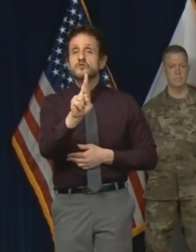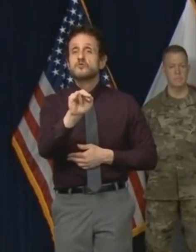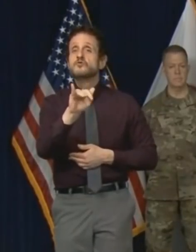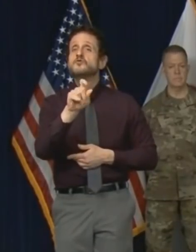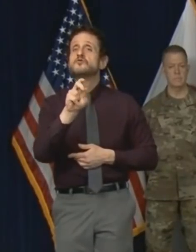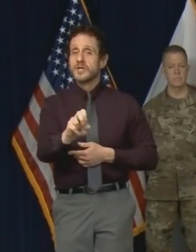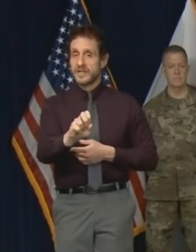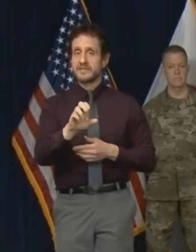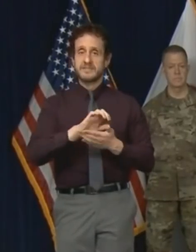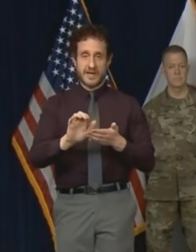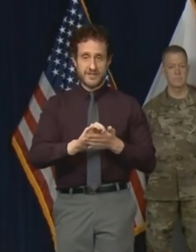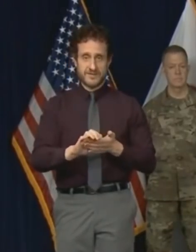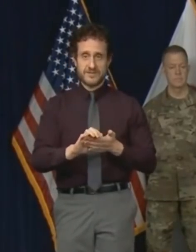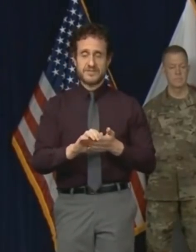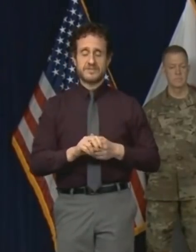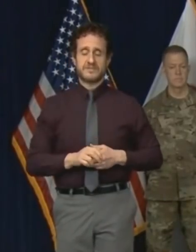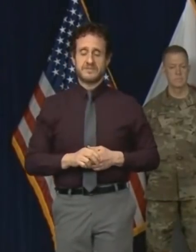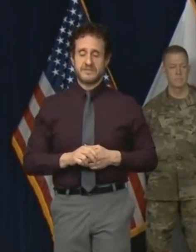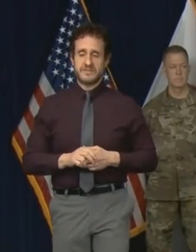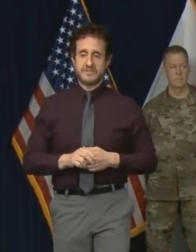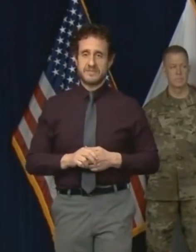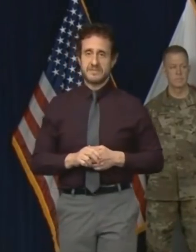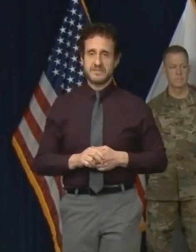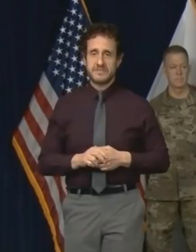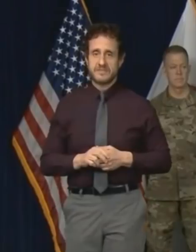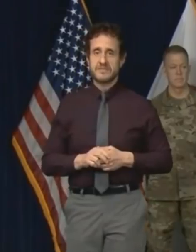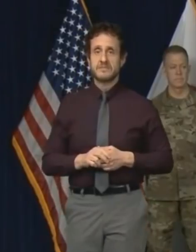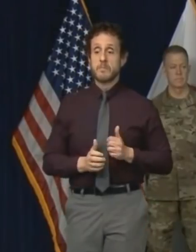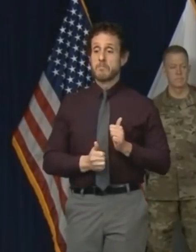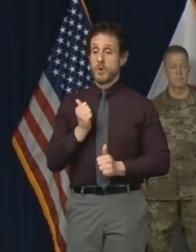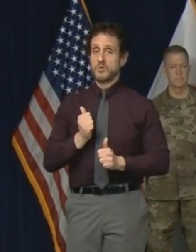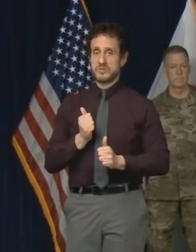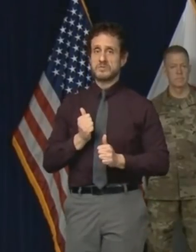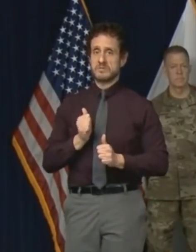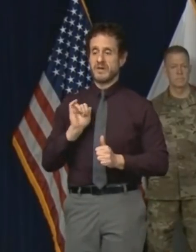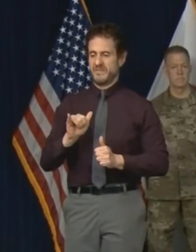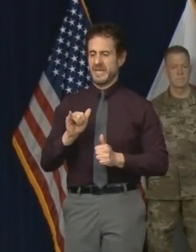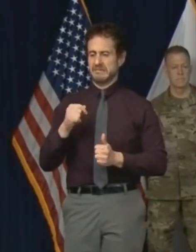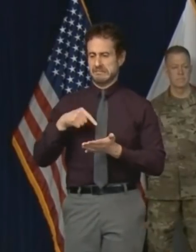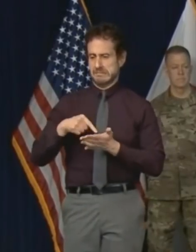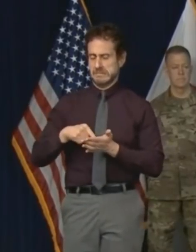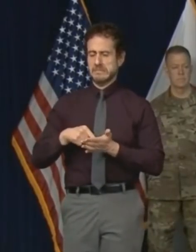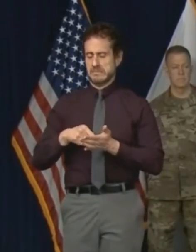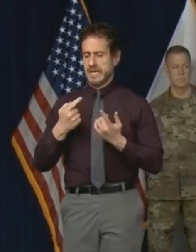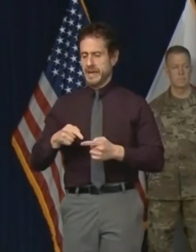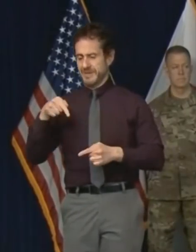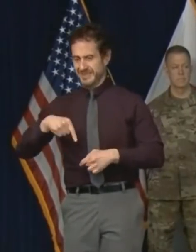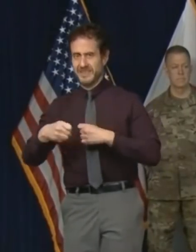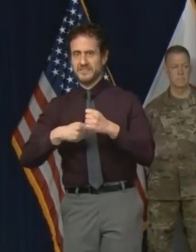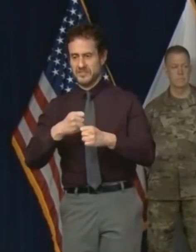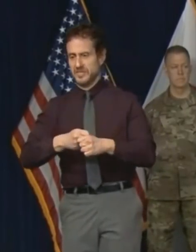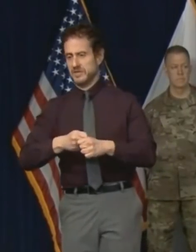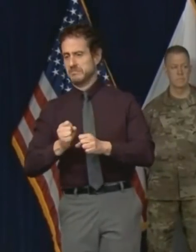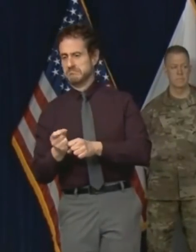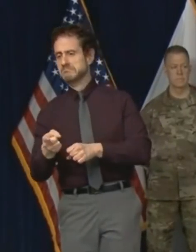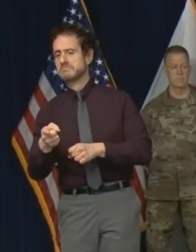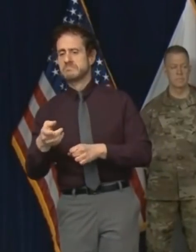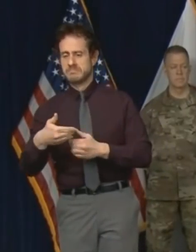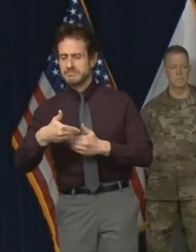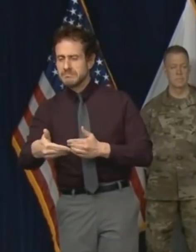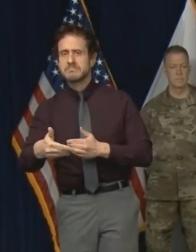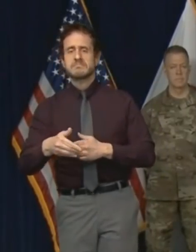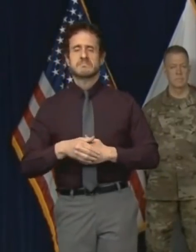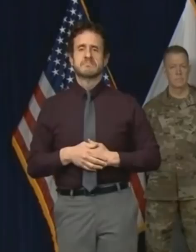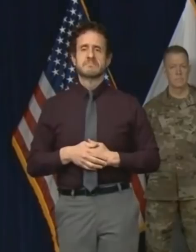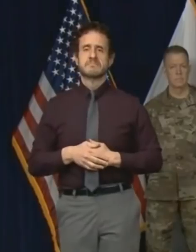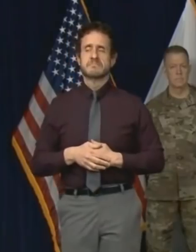largely concentrated in this coming fiscal year our greatest president once said the